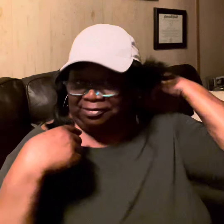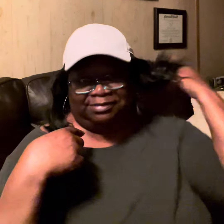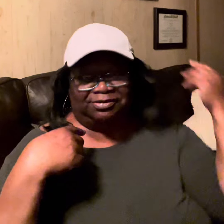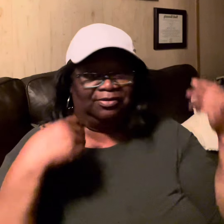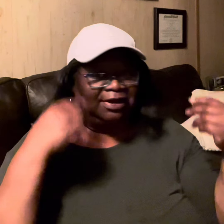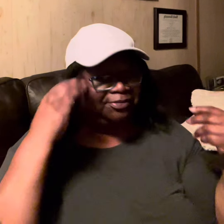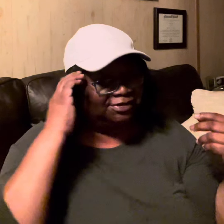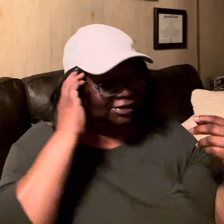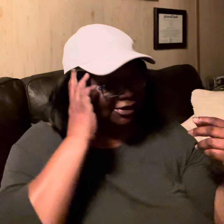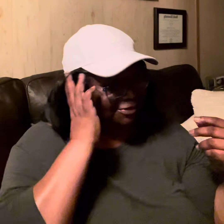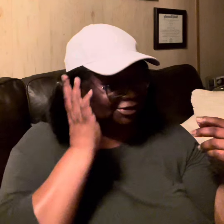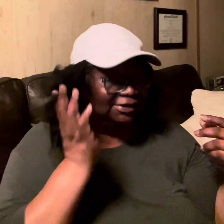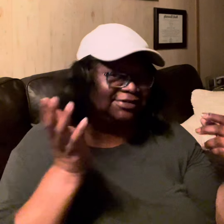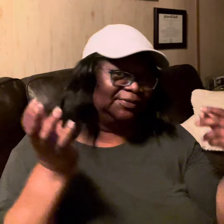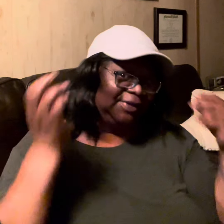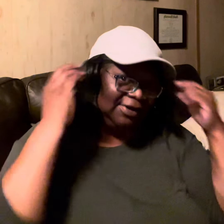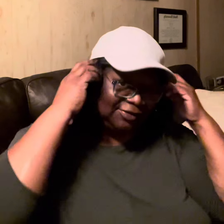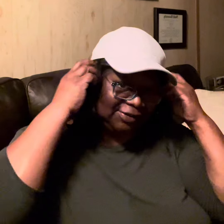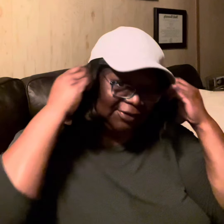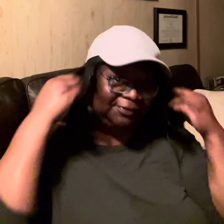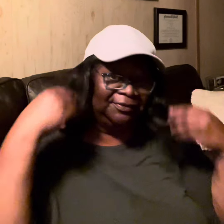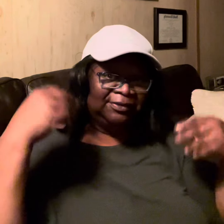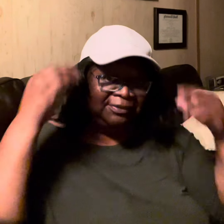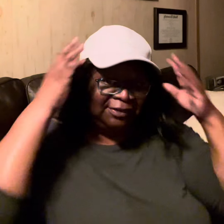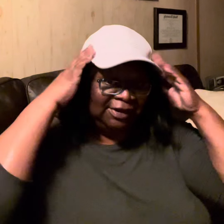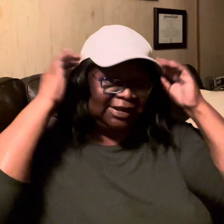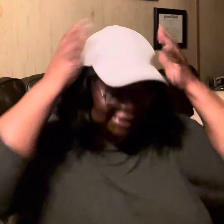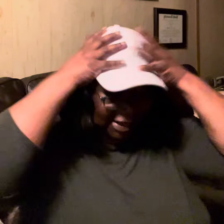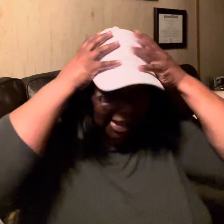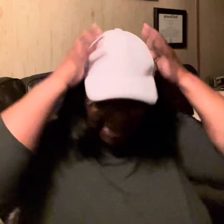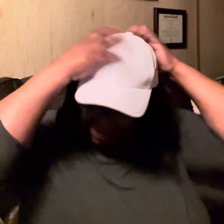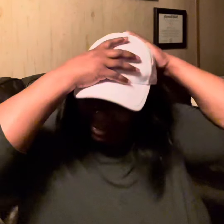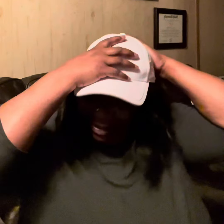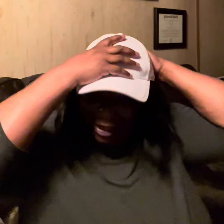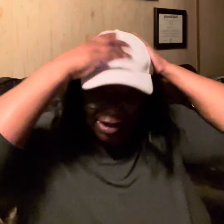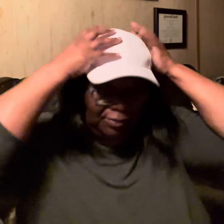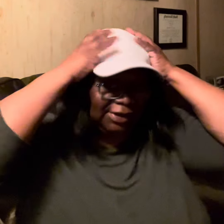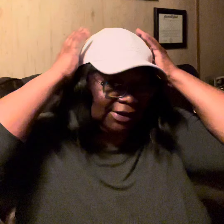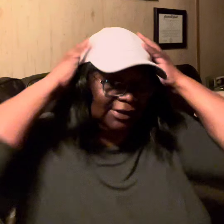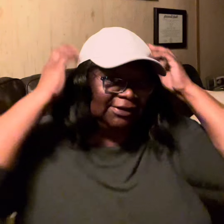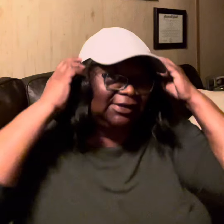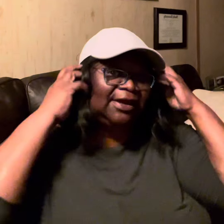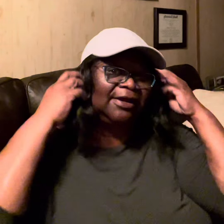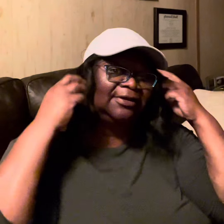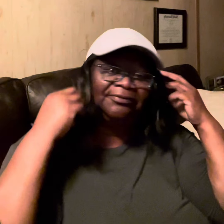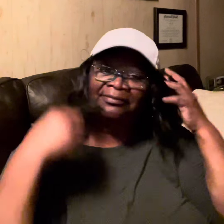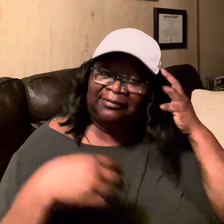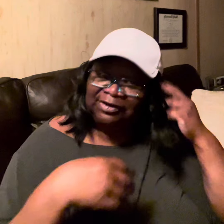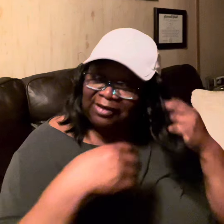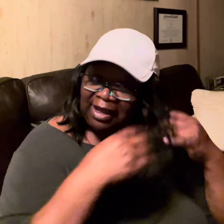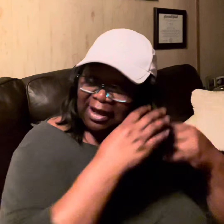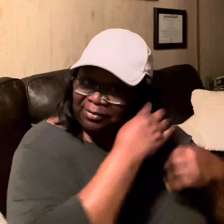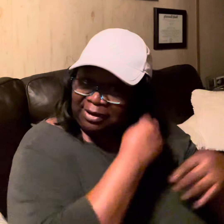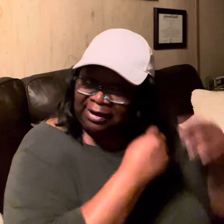subscribers sent it but she doesn't wear it so it's a it's a hat wig yeah it's a hat wig